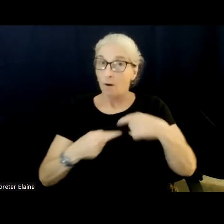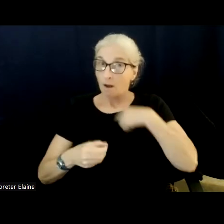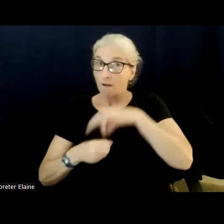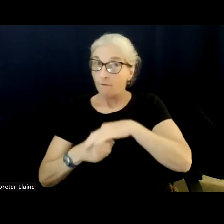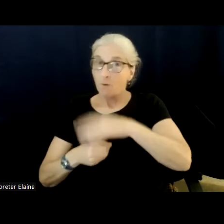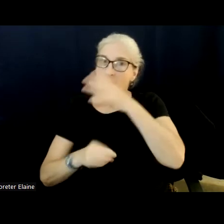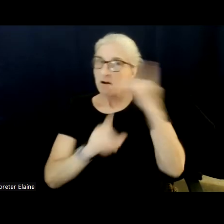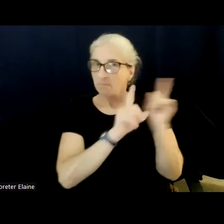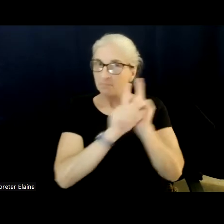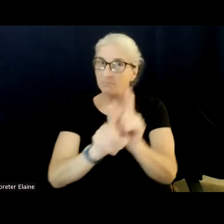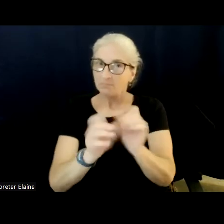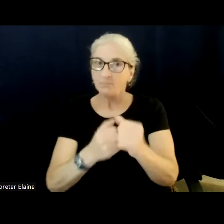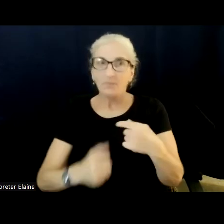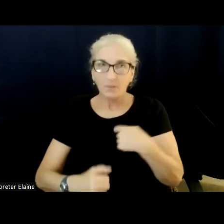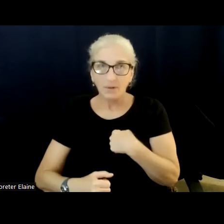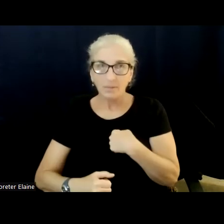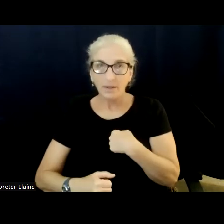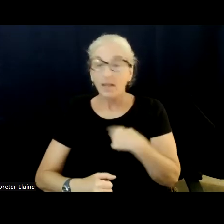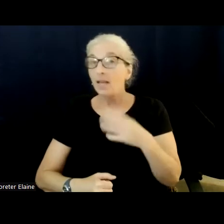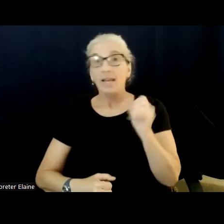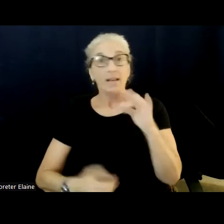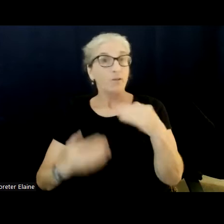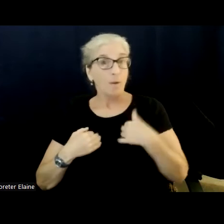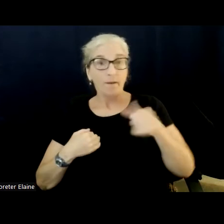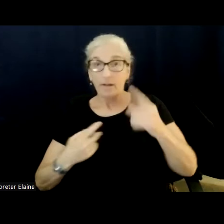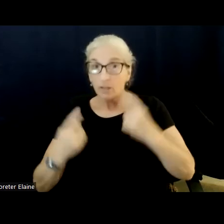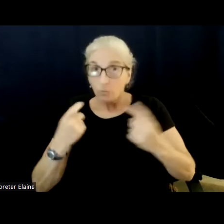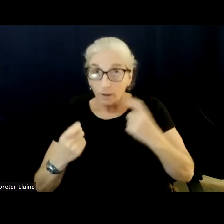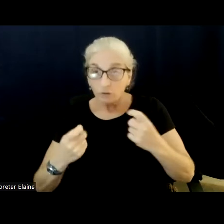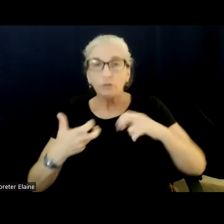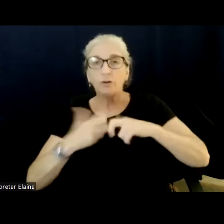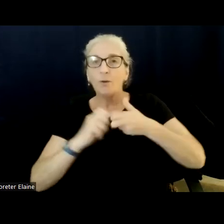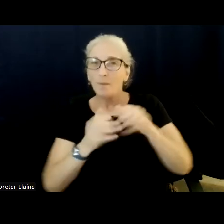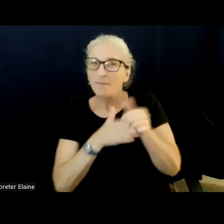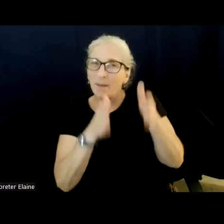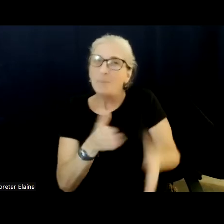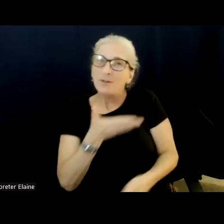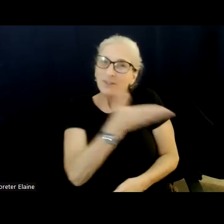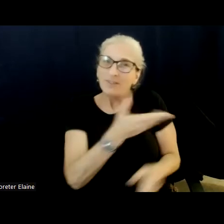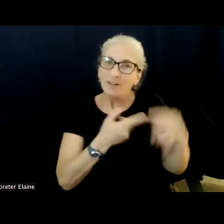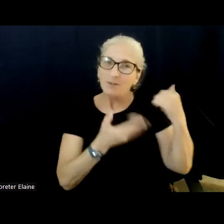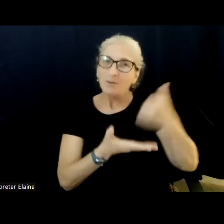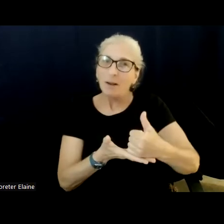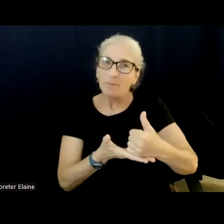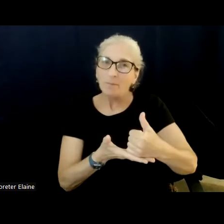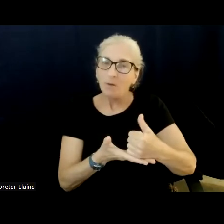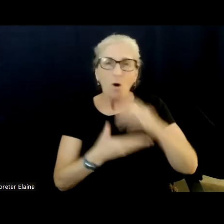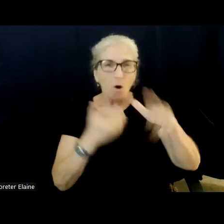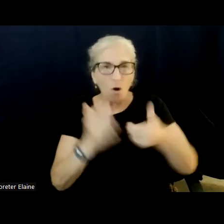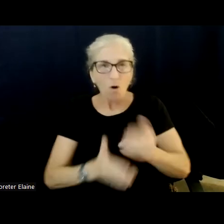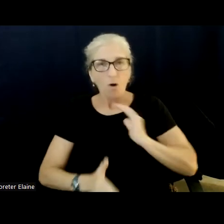Reach out to Lucy if you have any questions or problems. Each and every one of our votes counts.